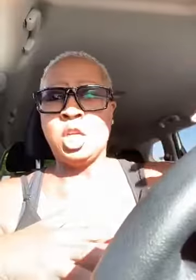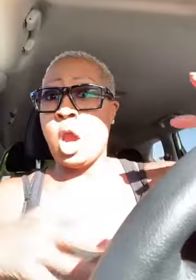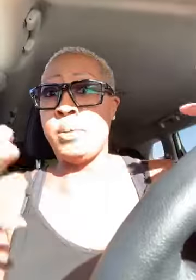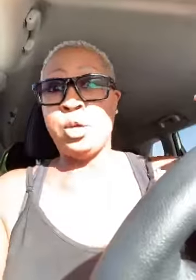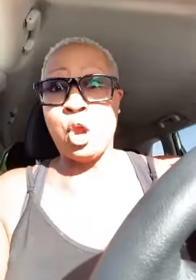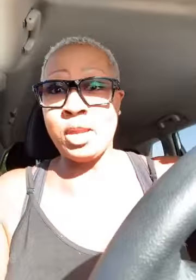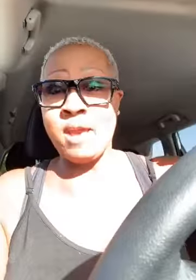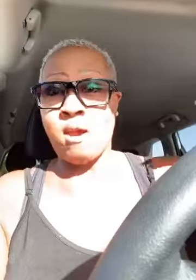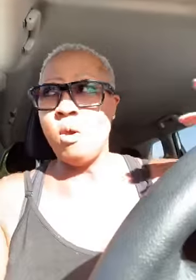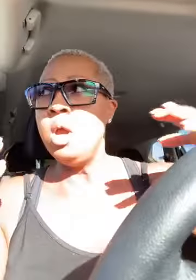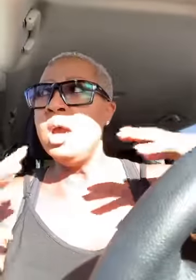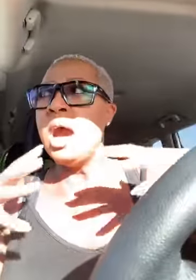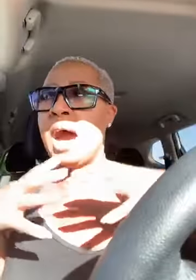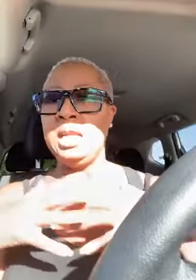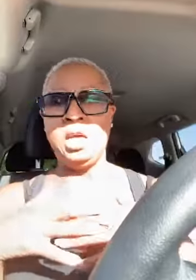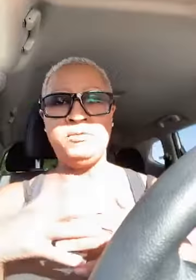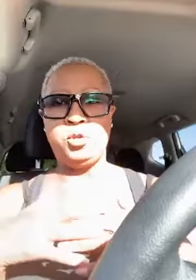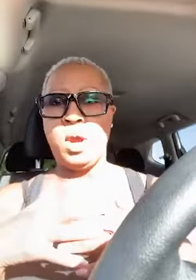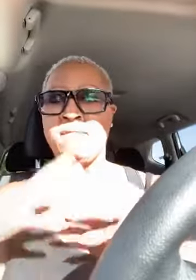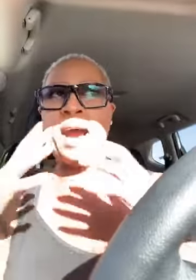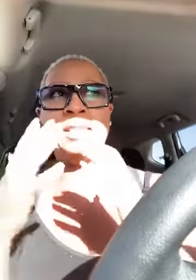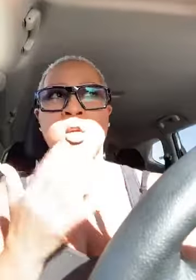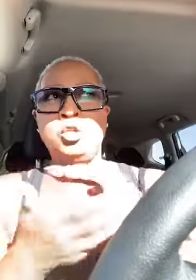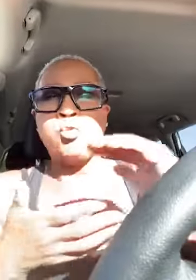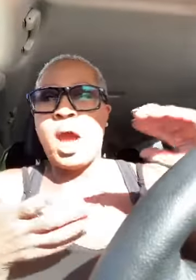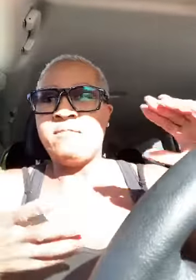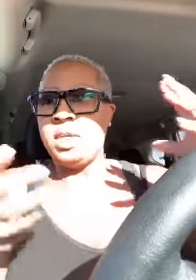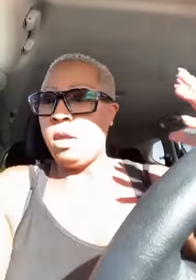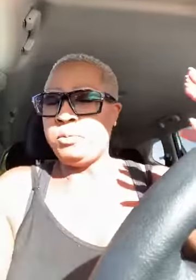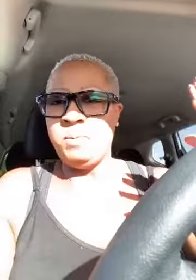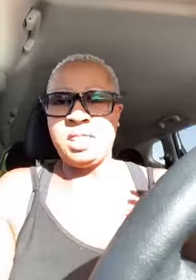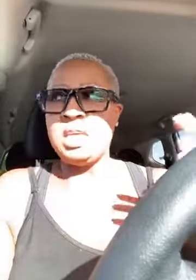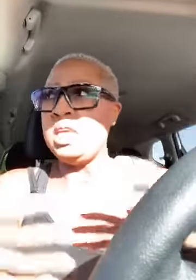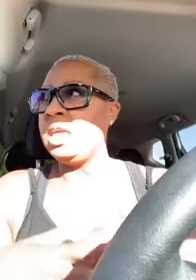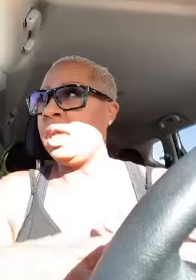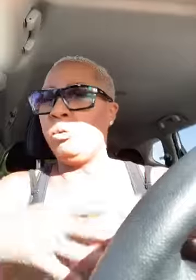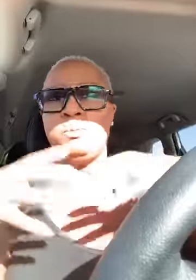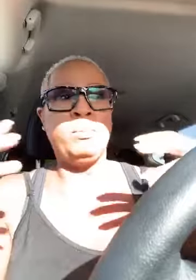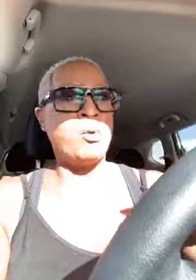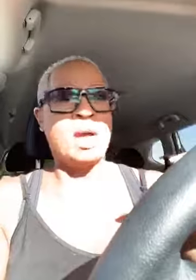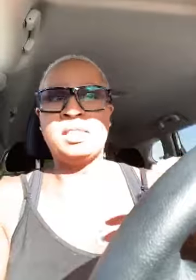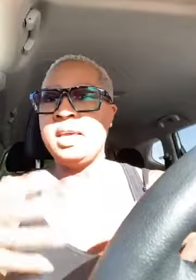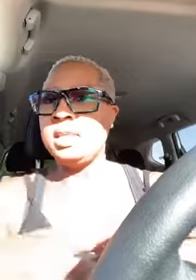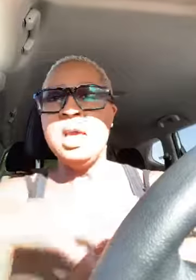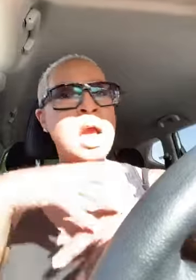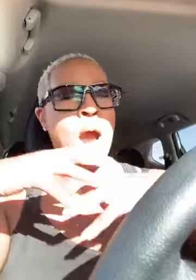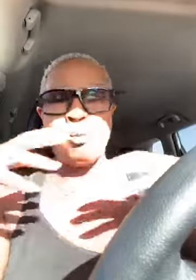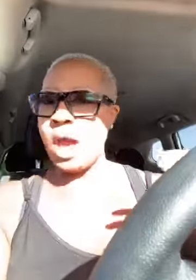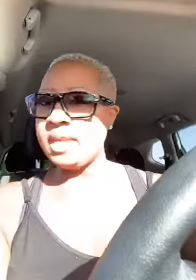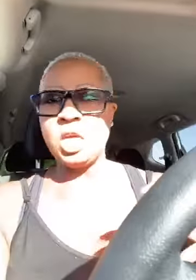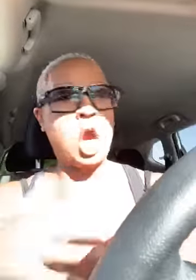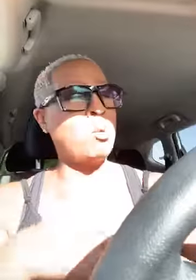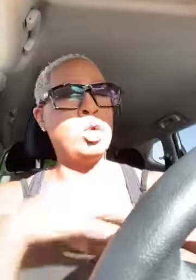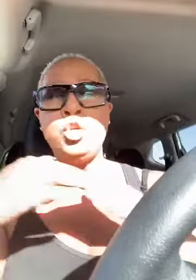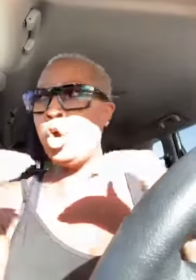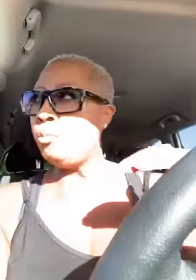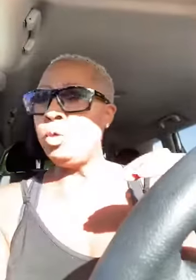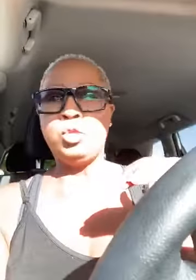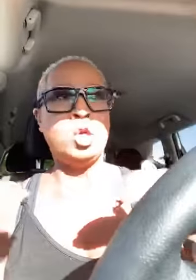in the car i'm in the car now i love to drive i driving helps me think it helps me process i ride in a car with no music